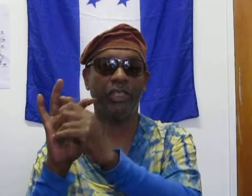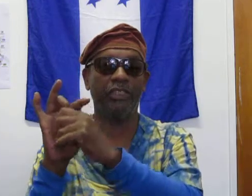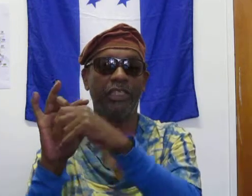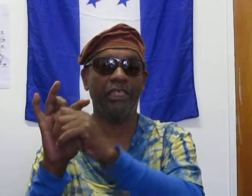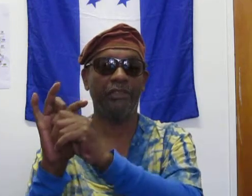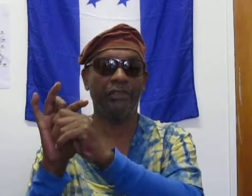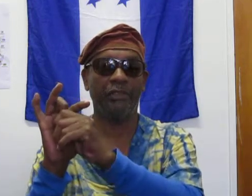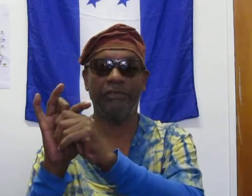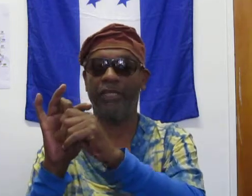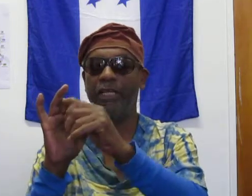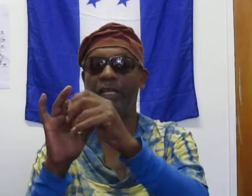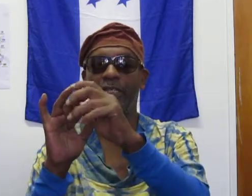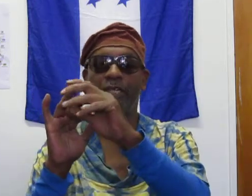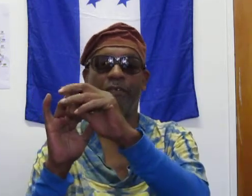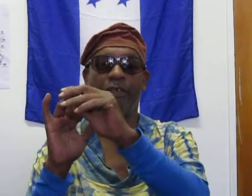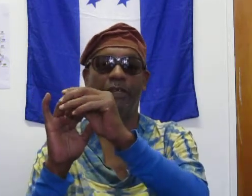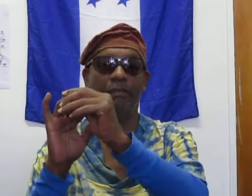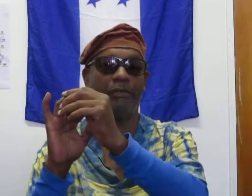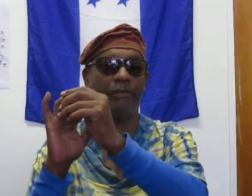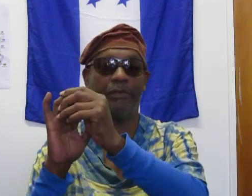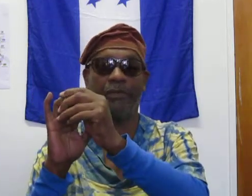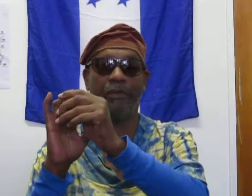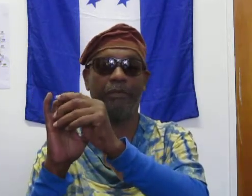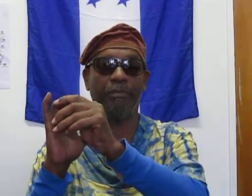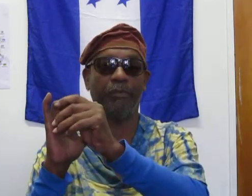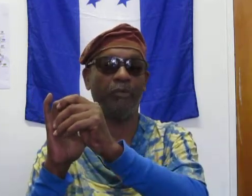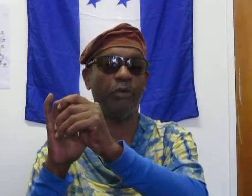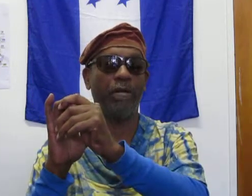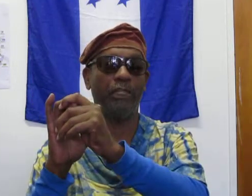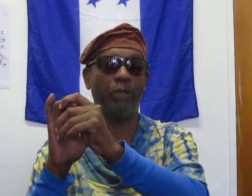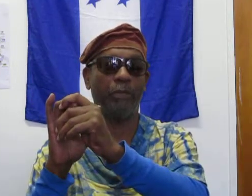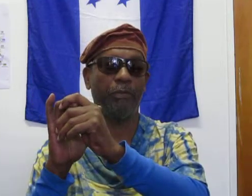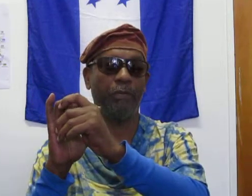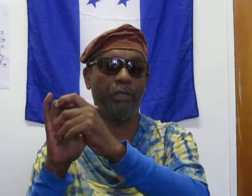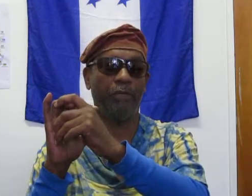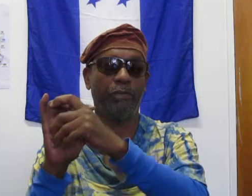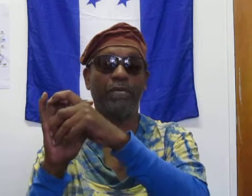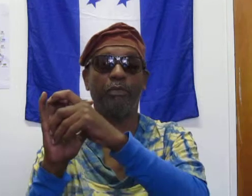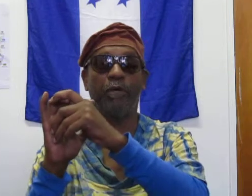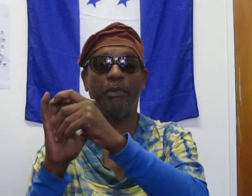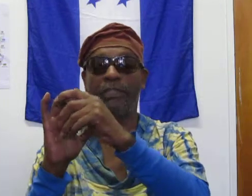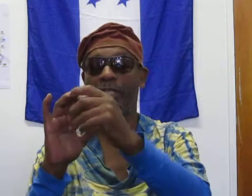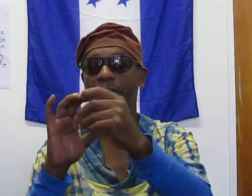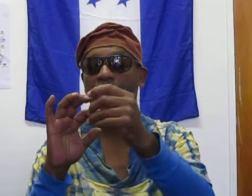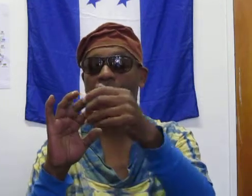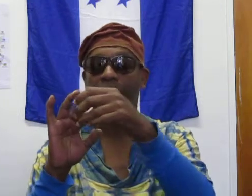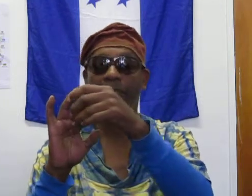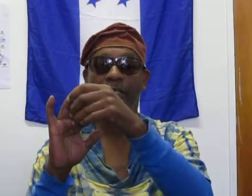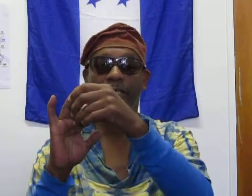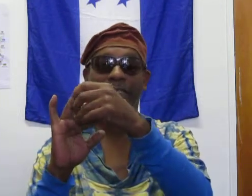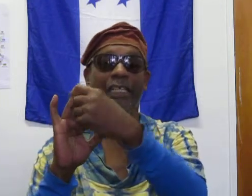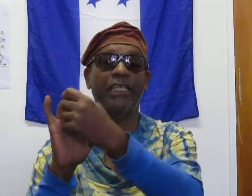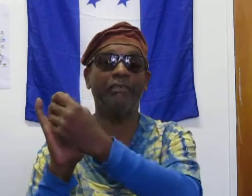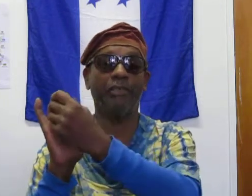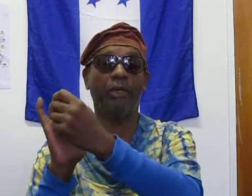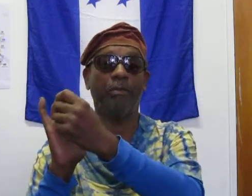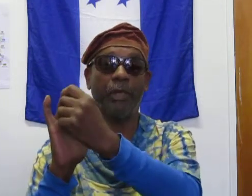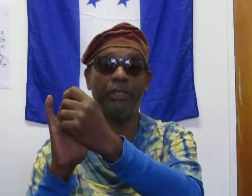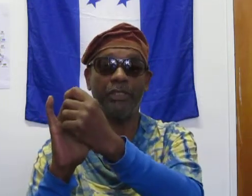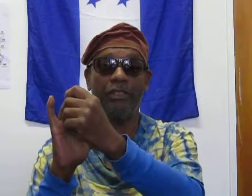legislators, right? They've, you know, the, for all practical purposes, the, uh, executive is called puppets, you